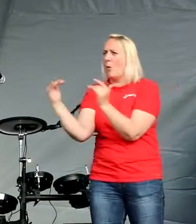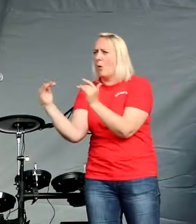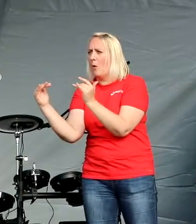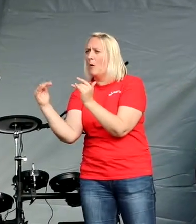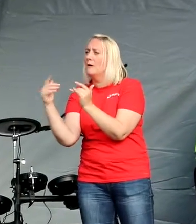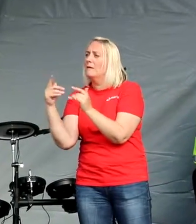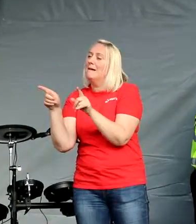you very much.